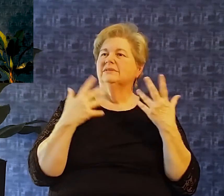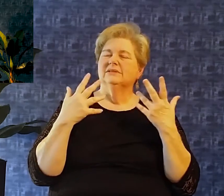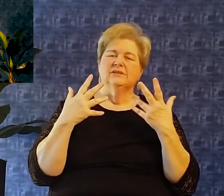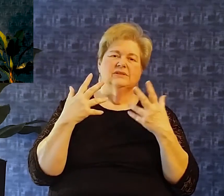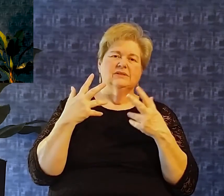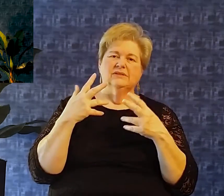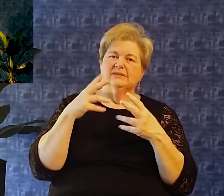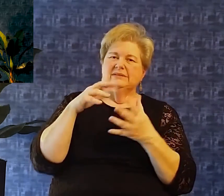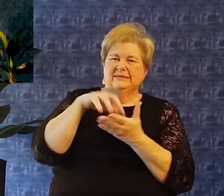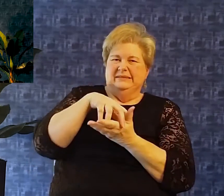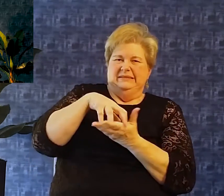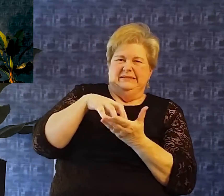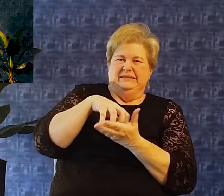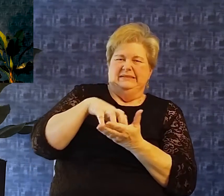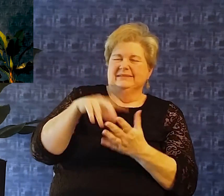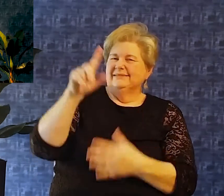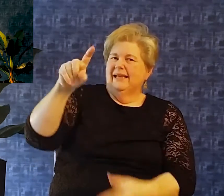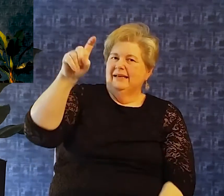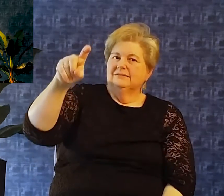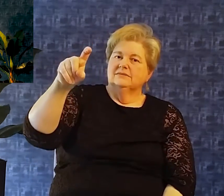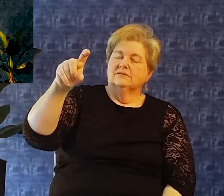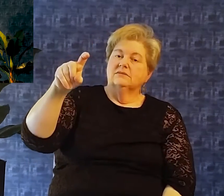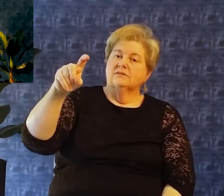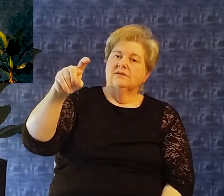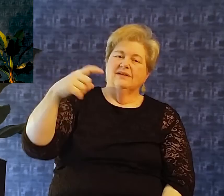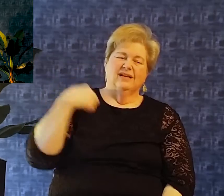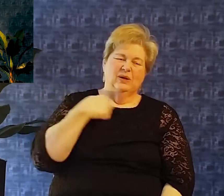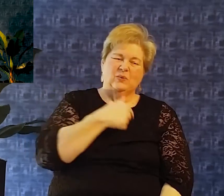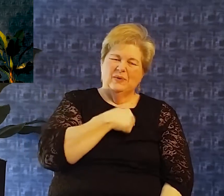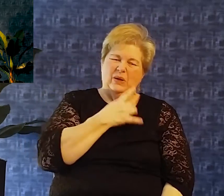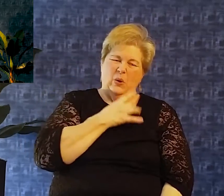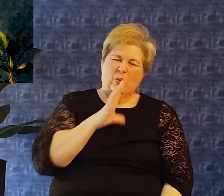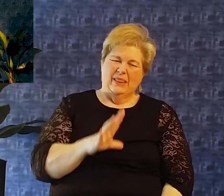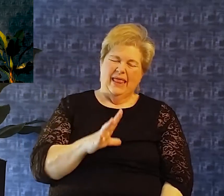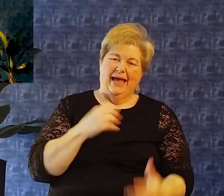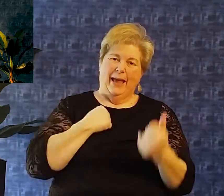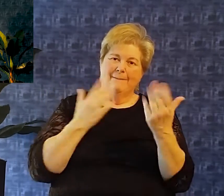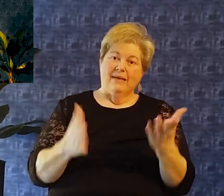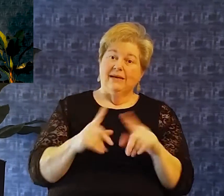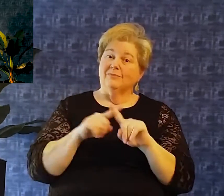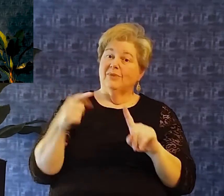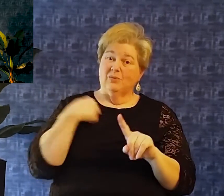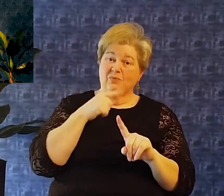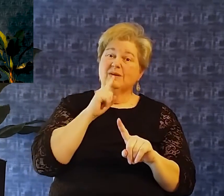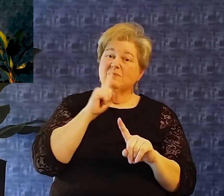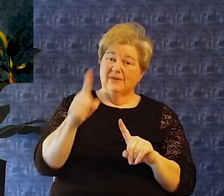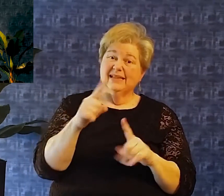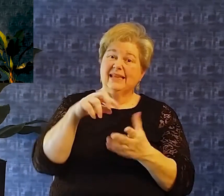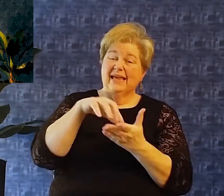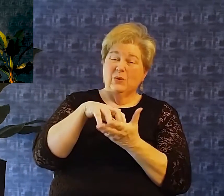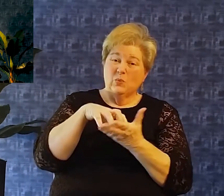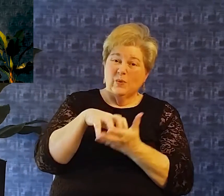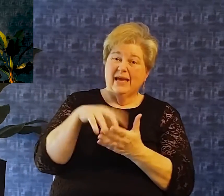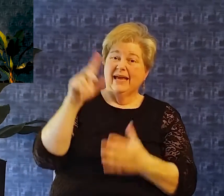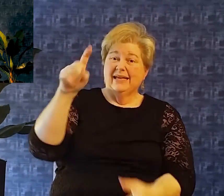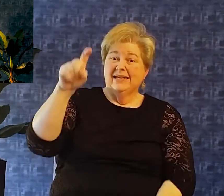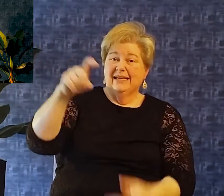david we are weak needy Sinners That it is only because of the father's love for us